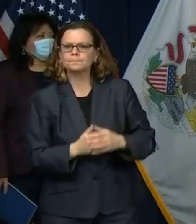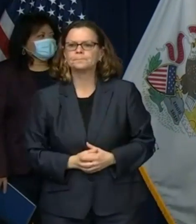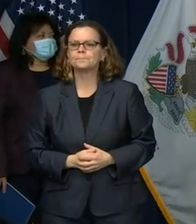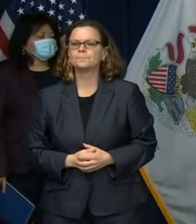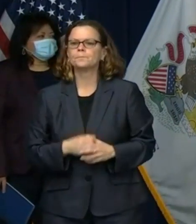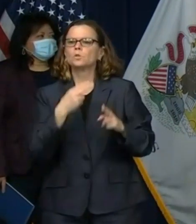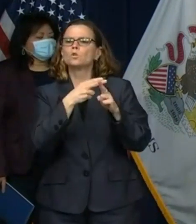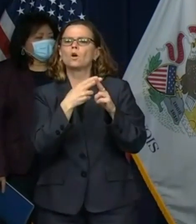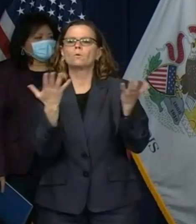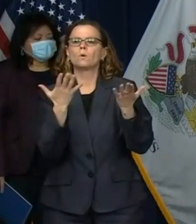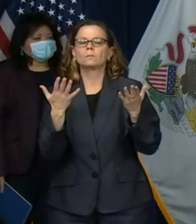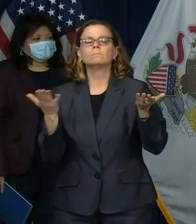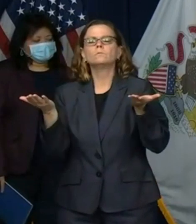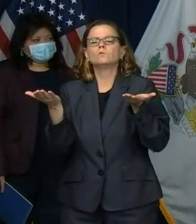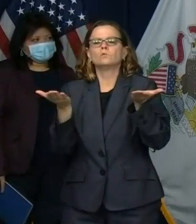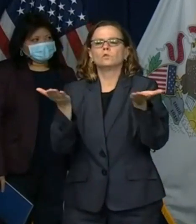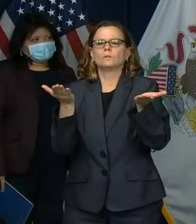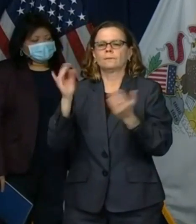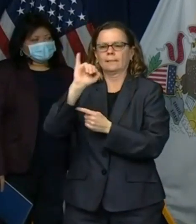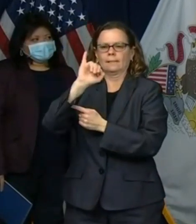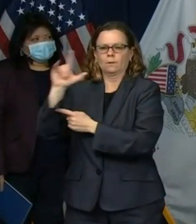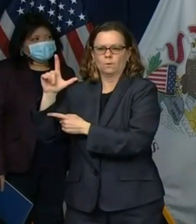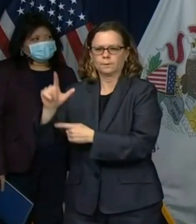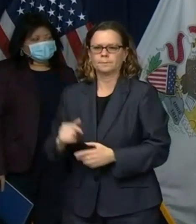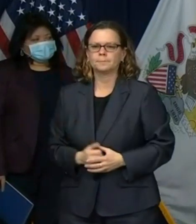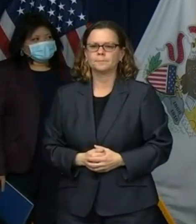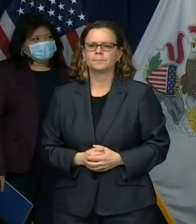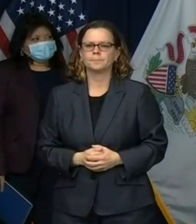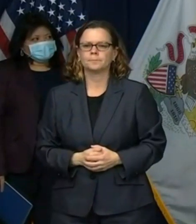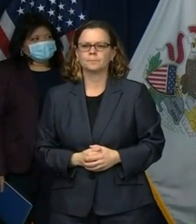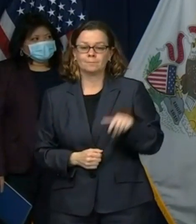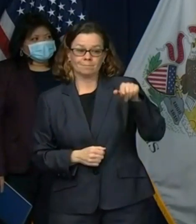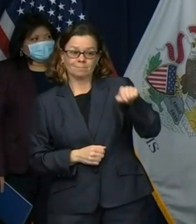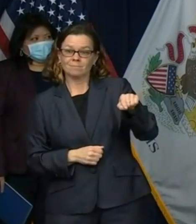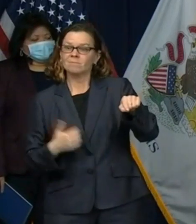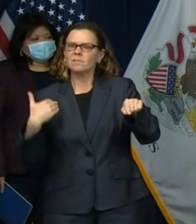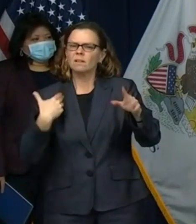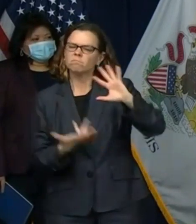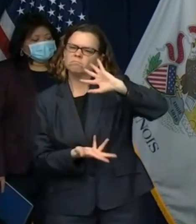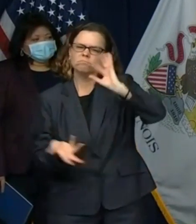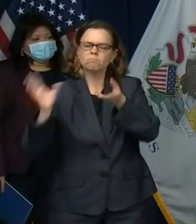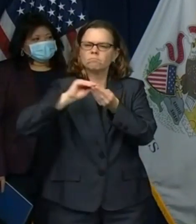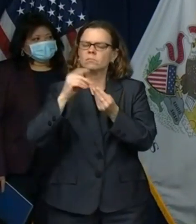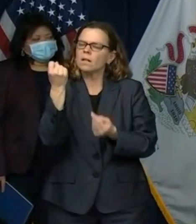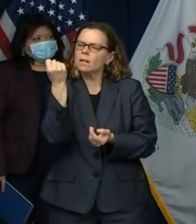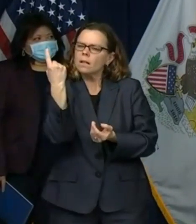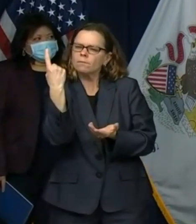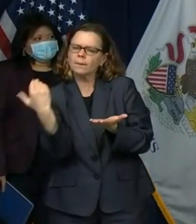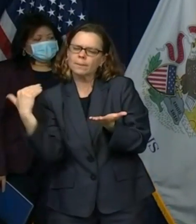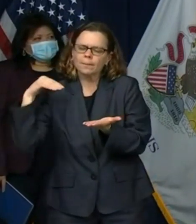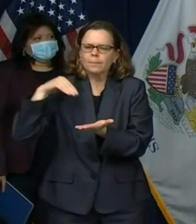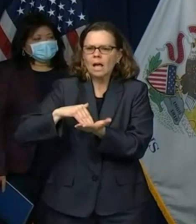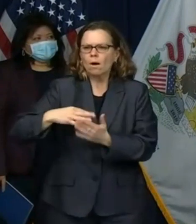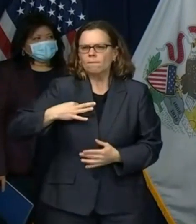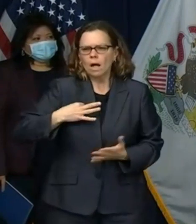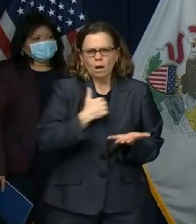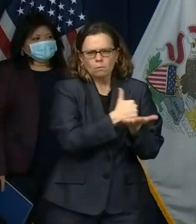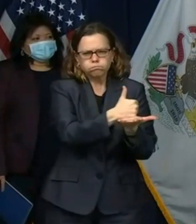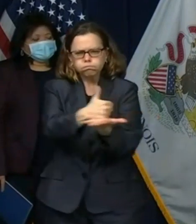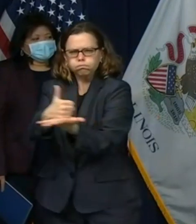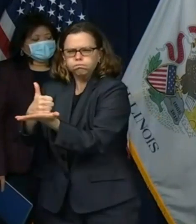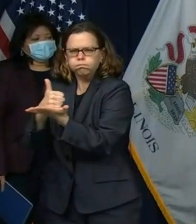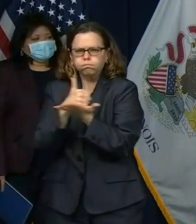have come forward during this pandemic to help nearly 2 million people and thousands of medical